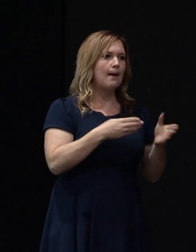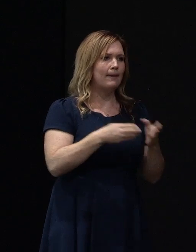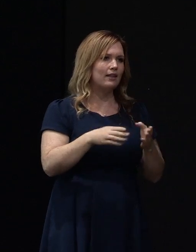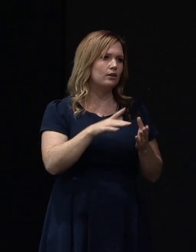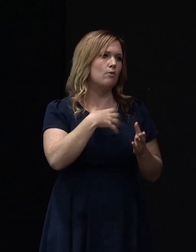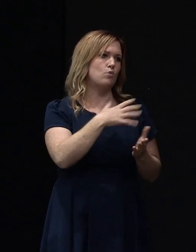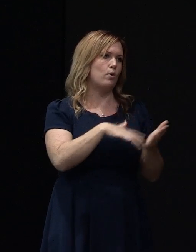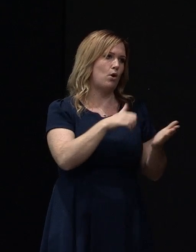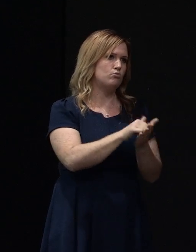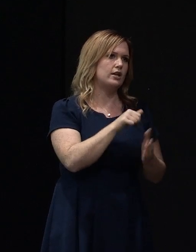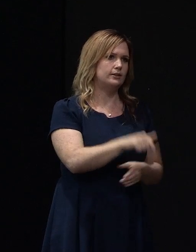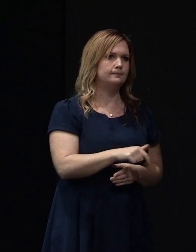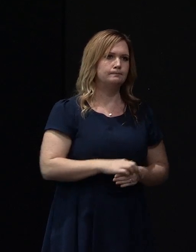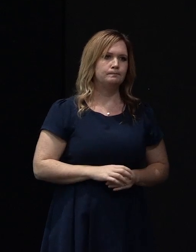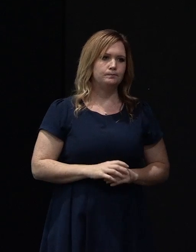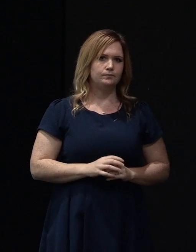more suitable.